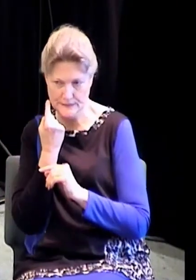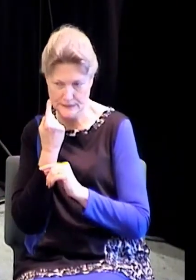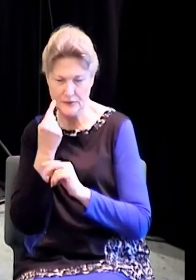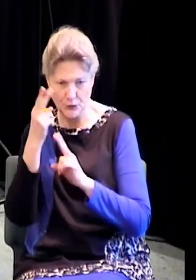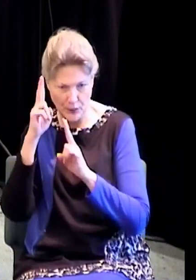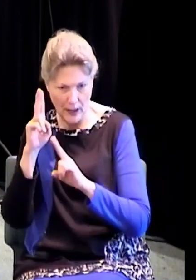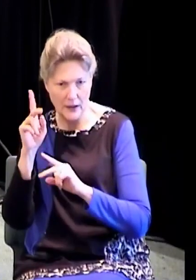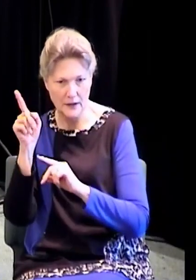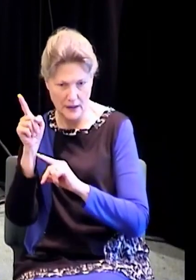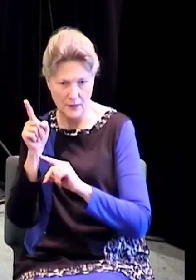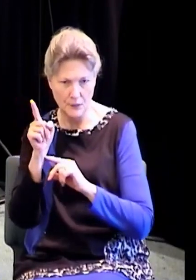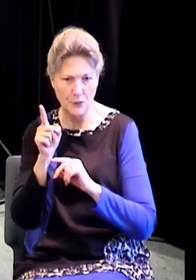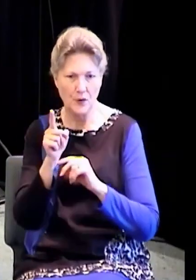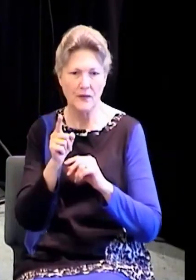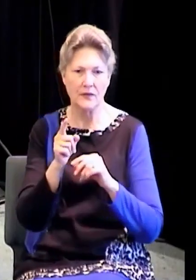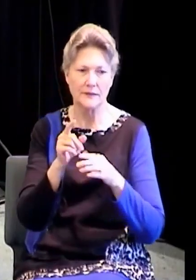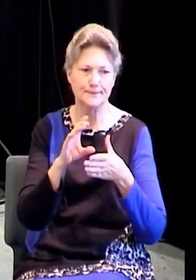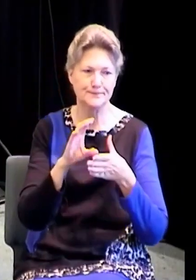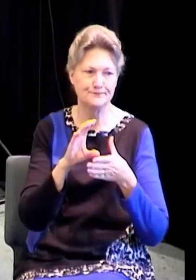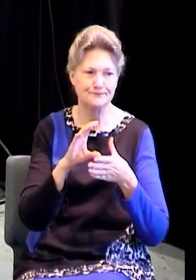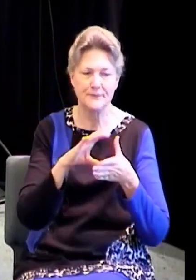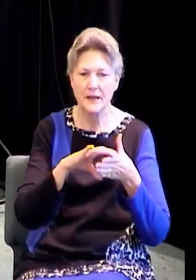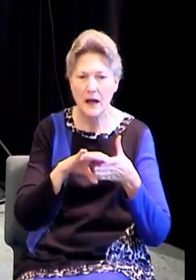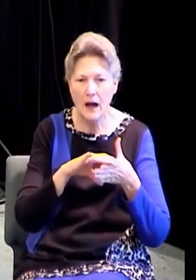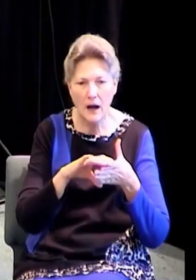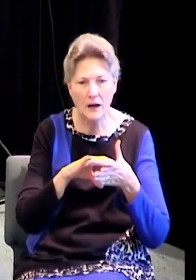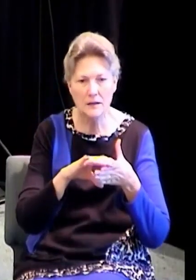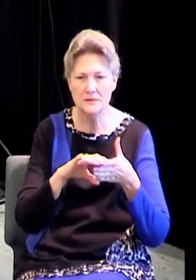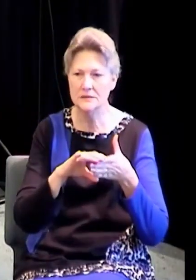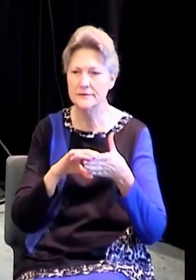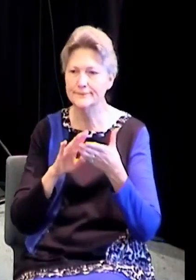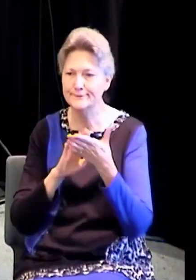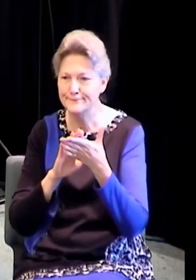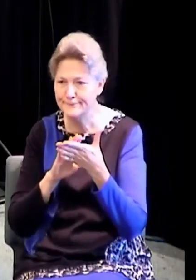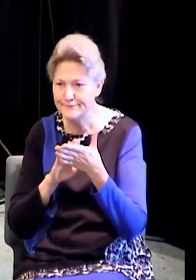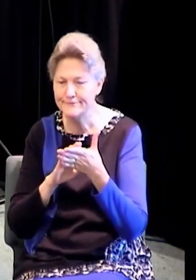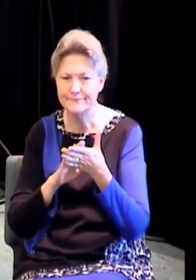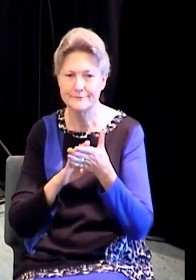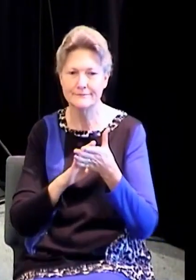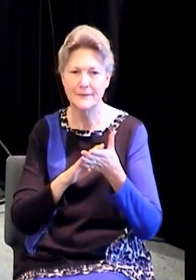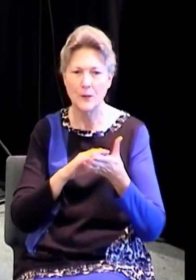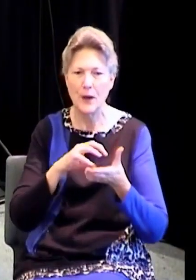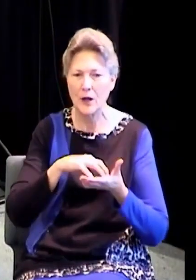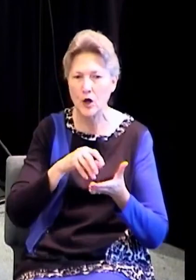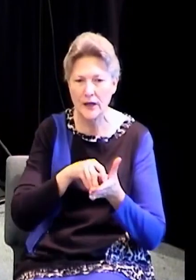say it recently. Just a slob doing my job. Oh, that was Jeff Arnold.